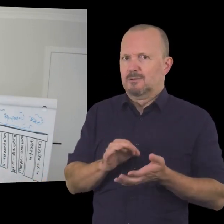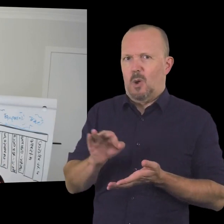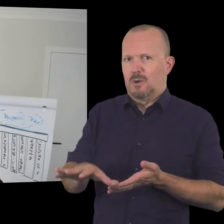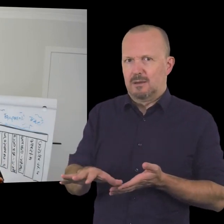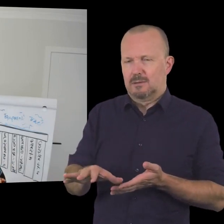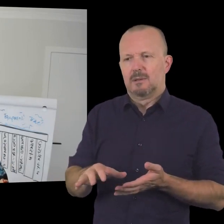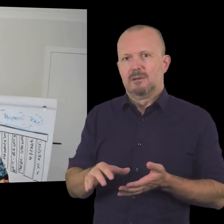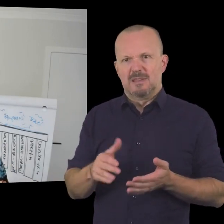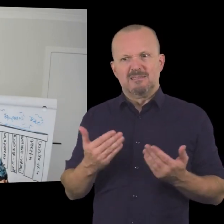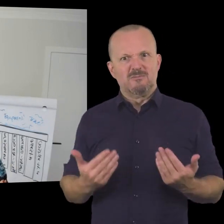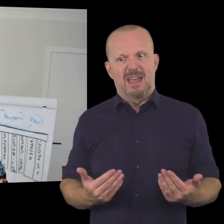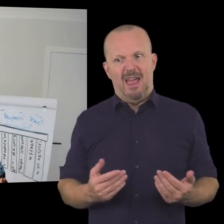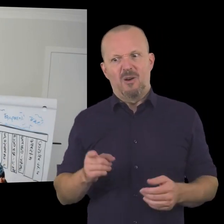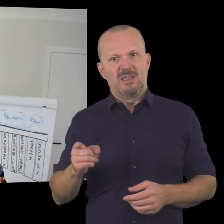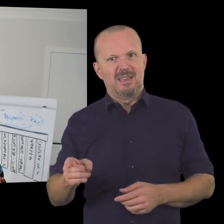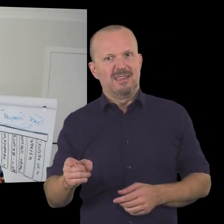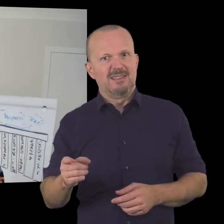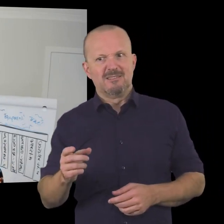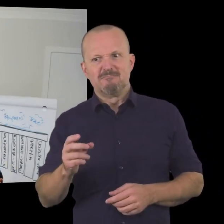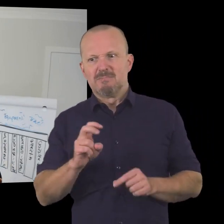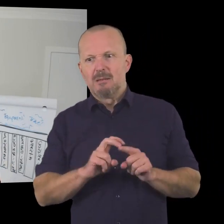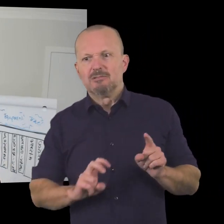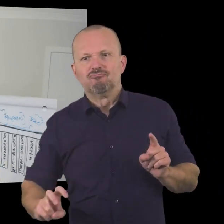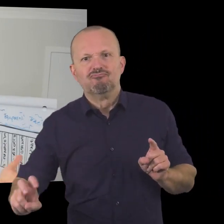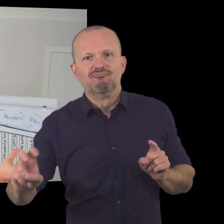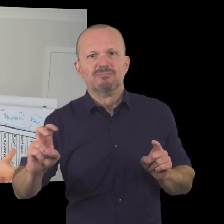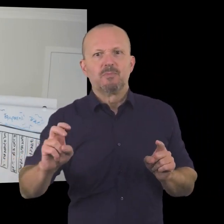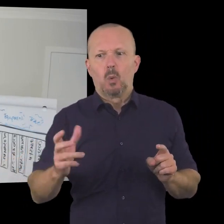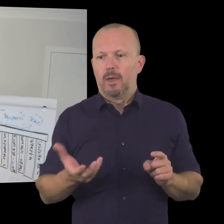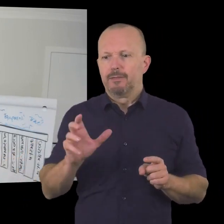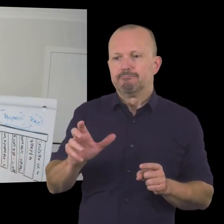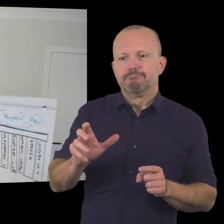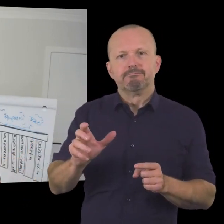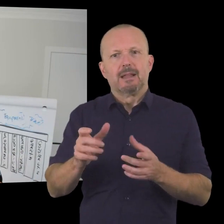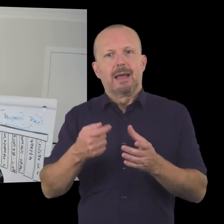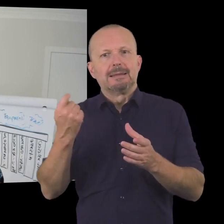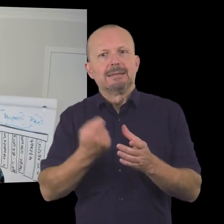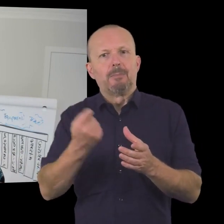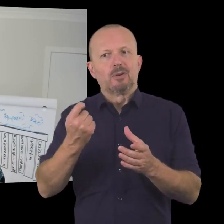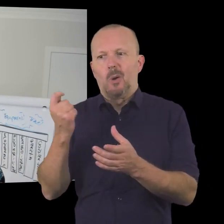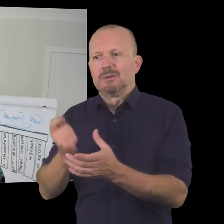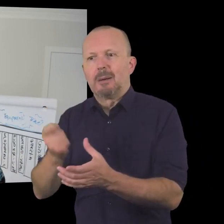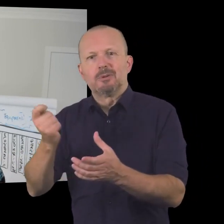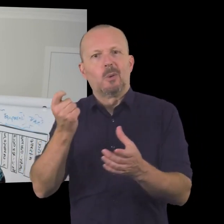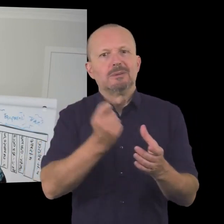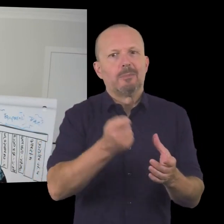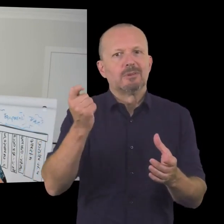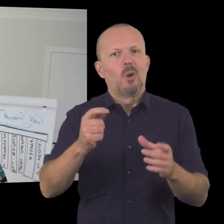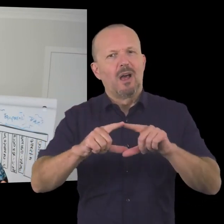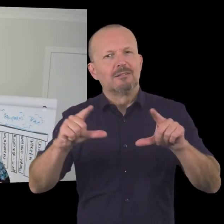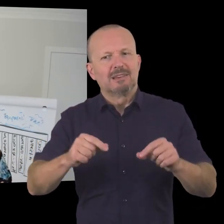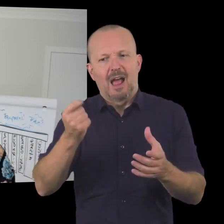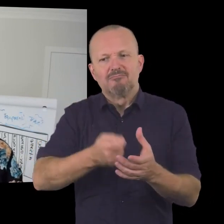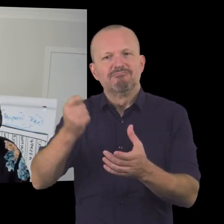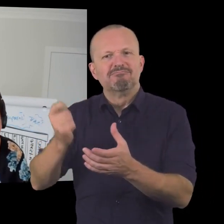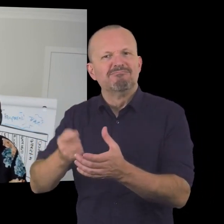uh so uh these days joe millennia might have traveled with tap and go as a way of taking uh uh making it easy for people